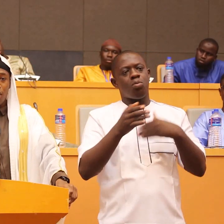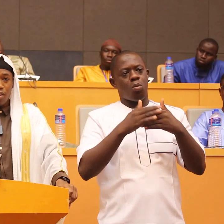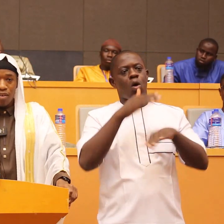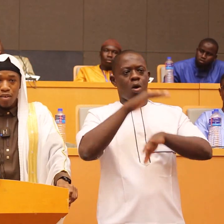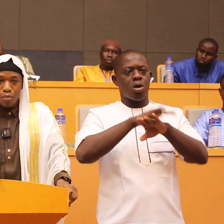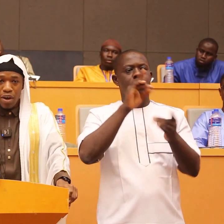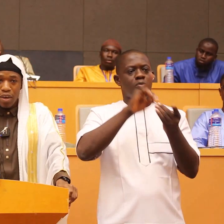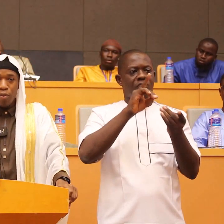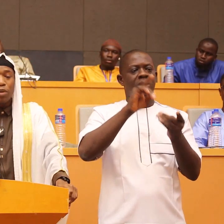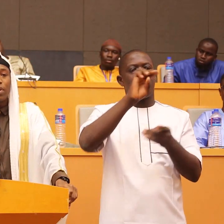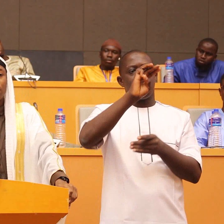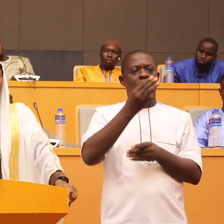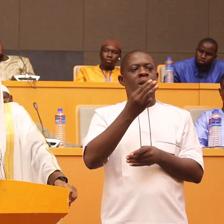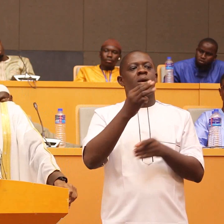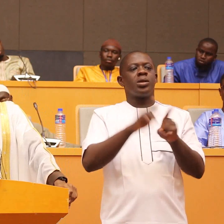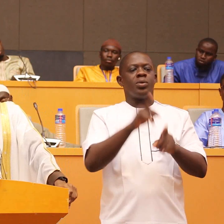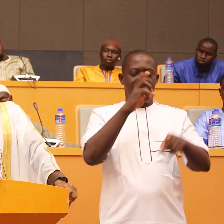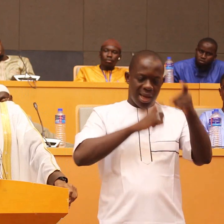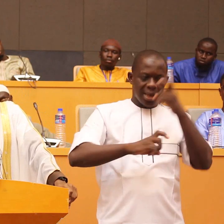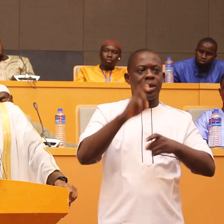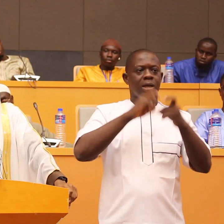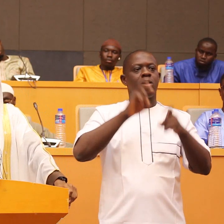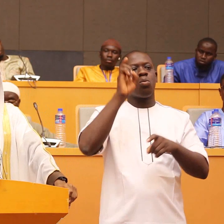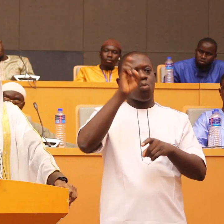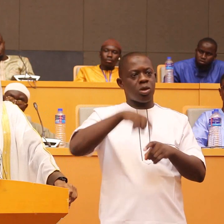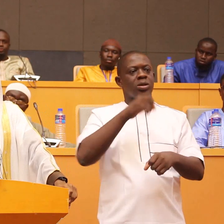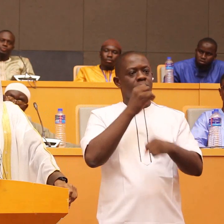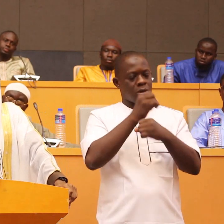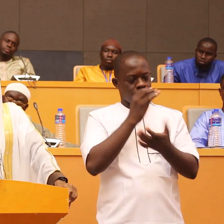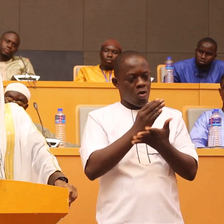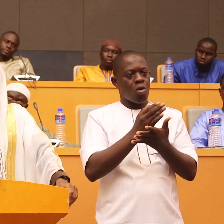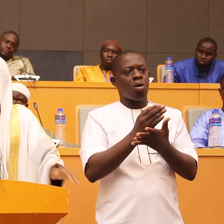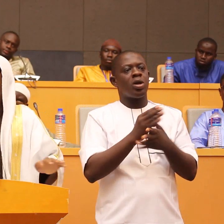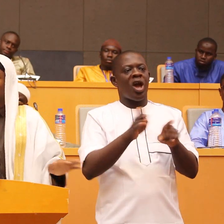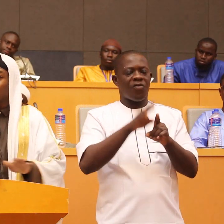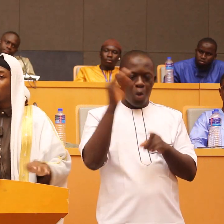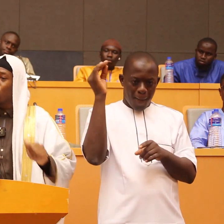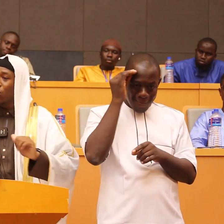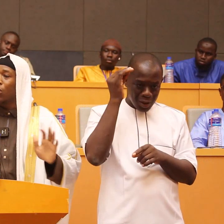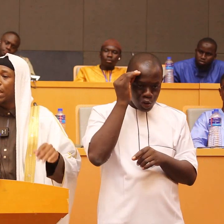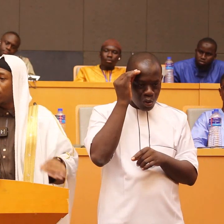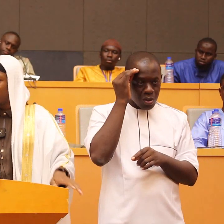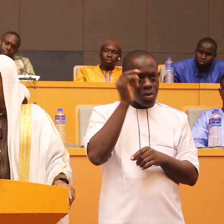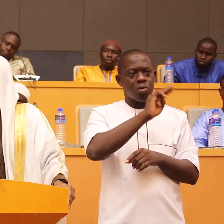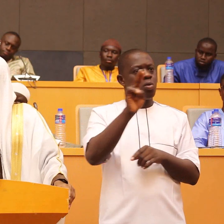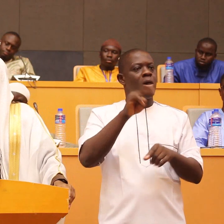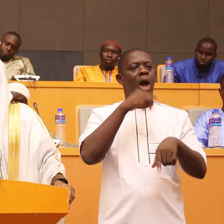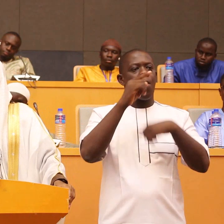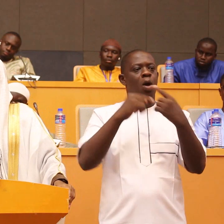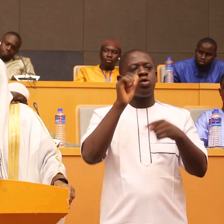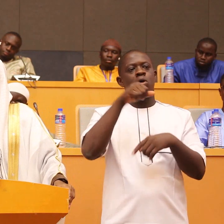rasulullah but i keep on repeating you have to be matured to be matured has nothing to do with your age